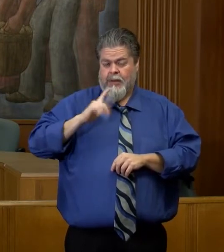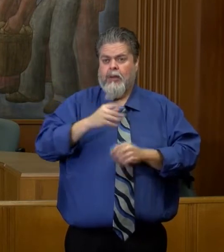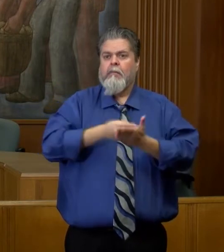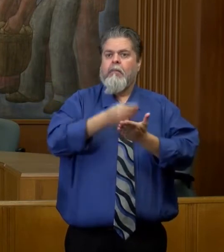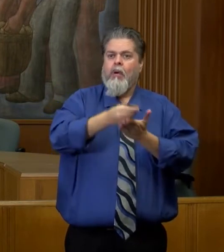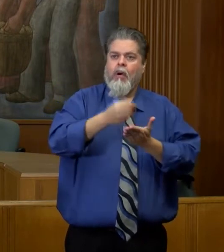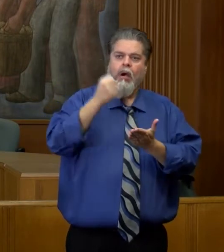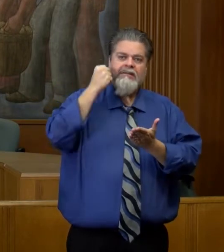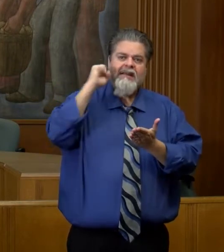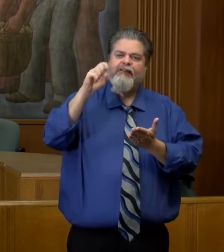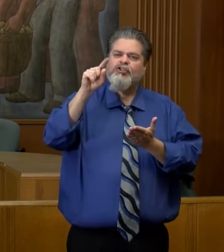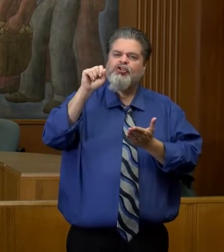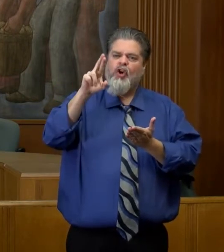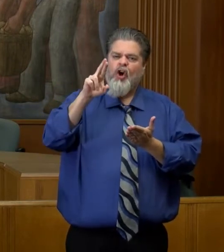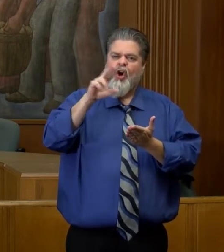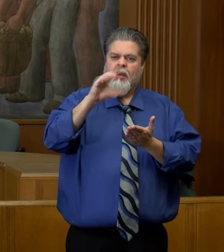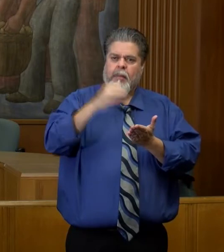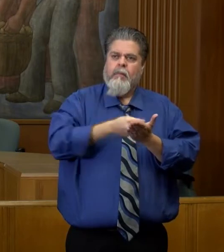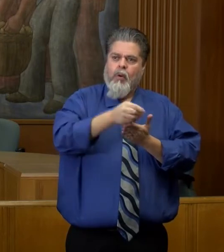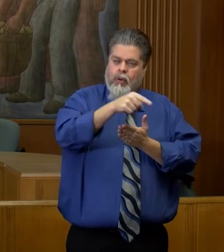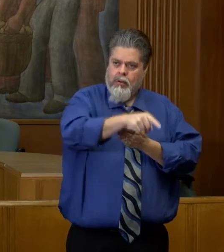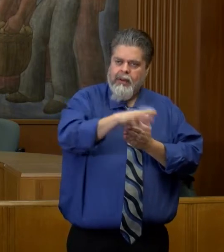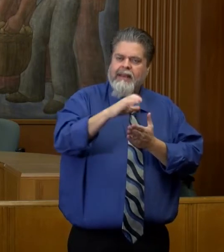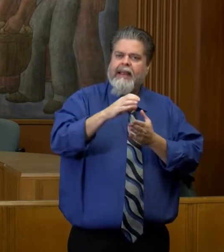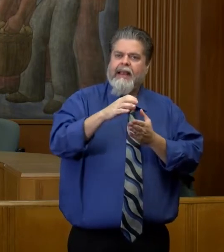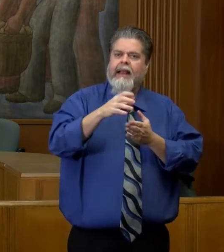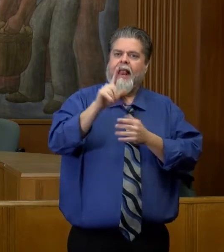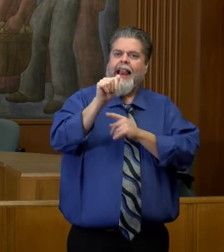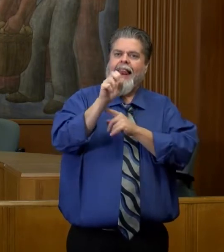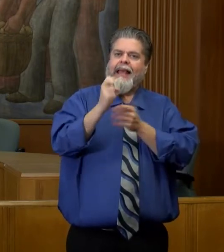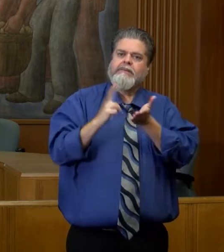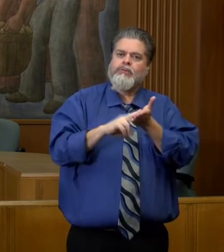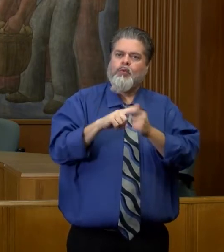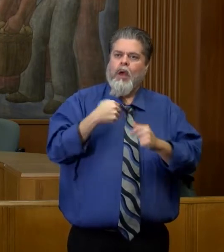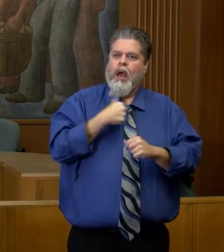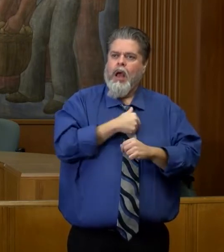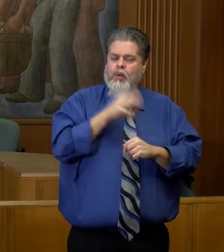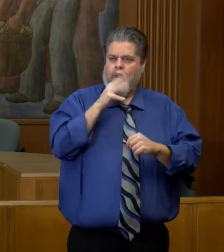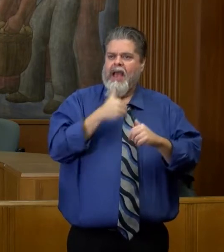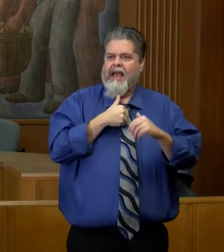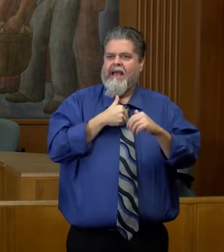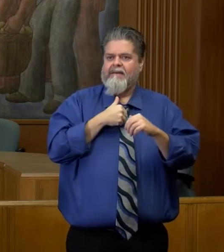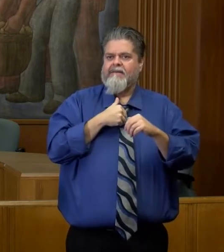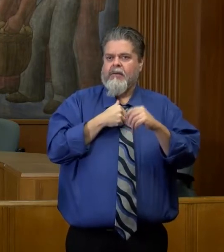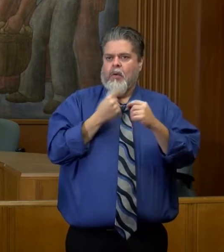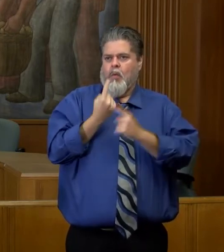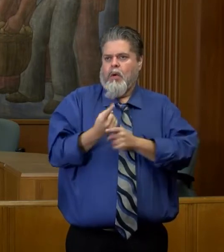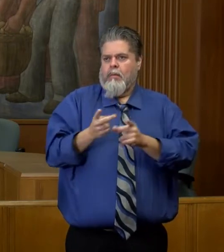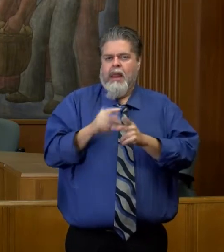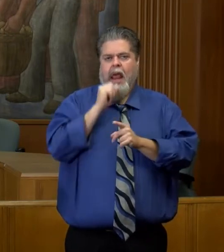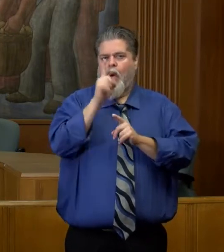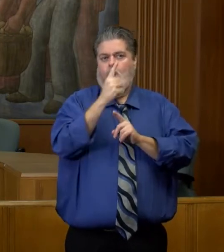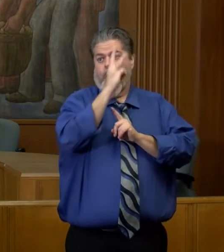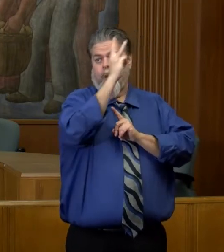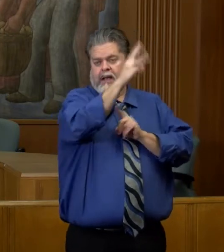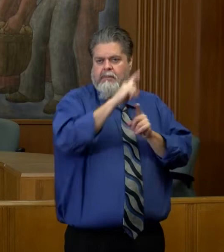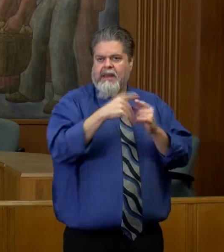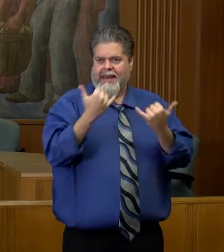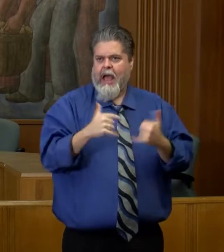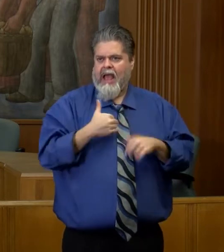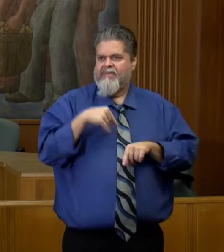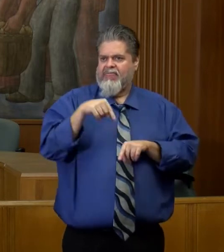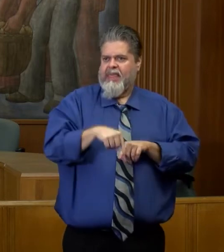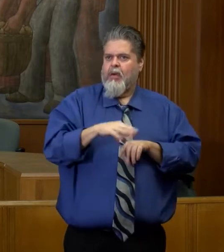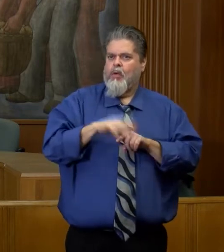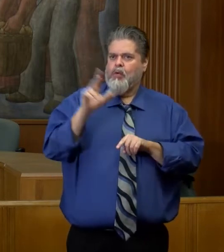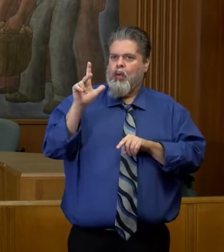Star and they graciously did a short-term lease for us so that we can have another testing location other than our west side location. And we